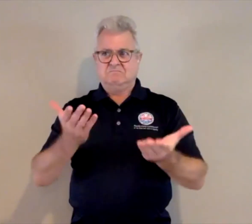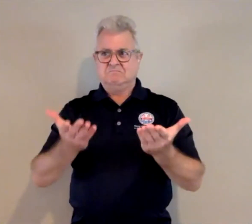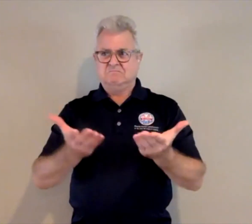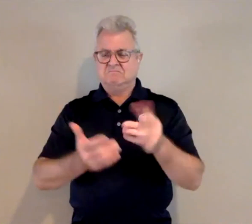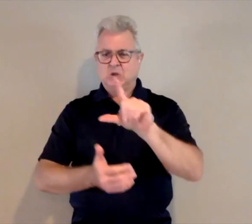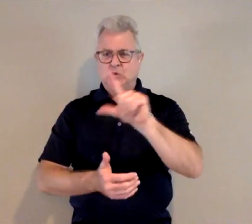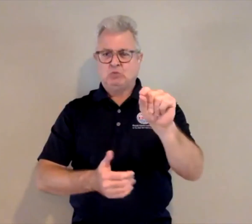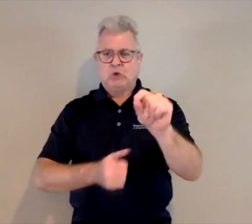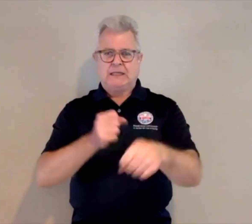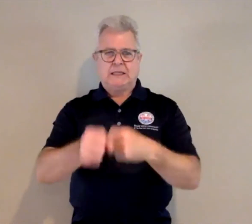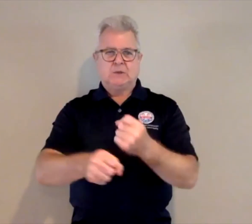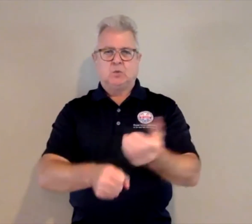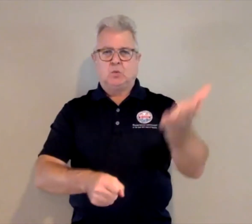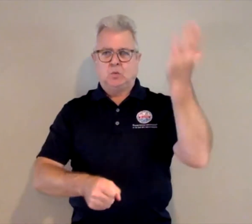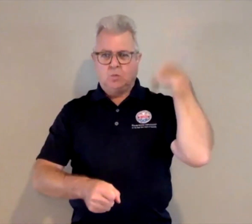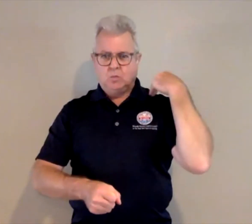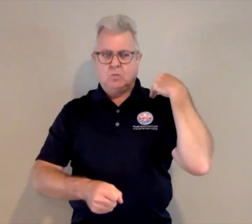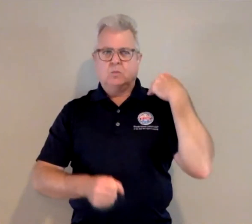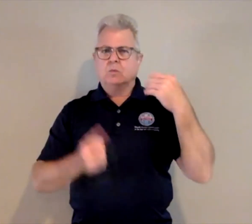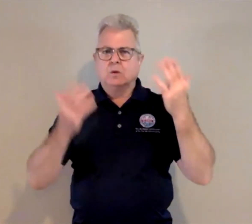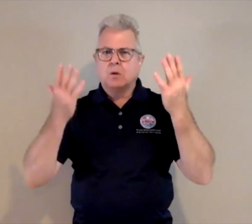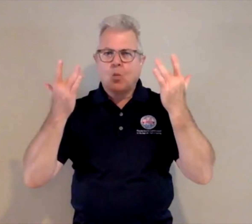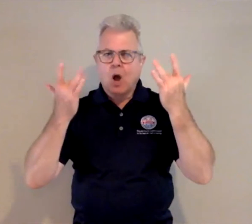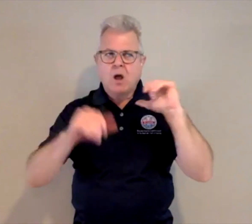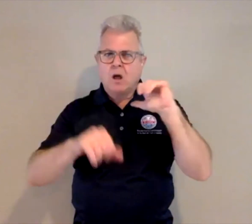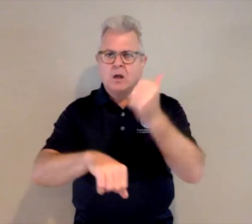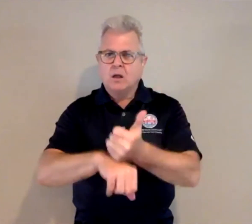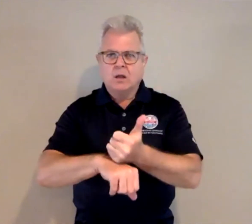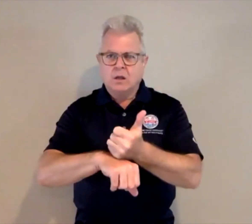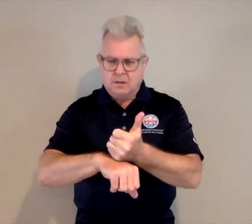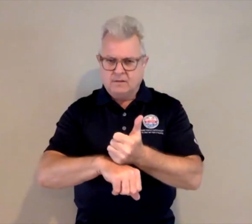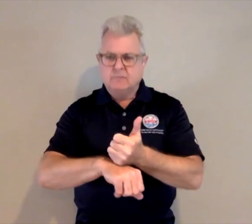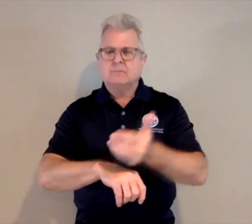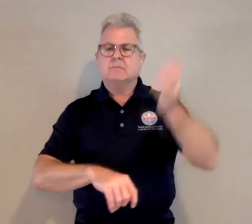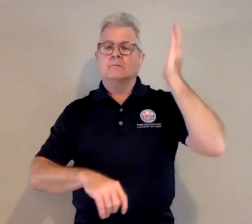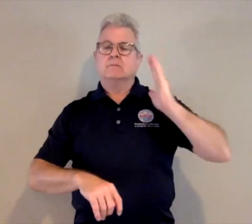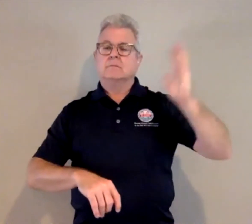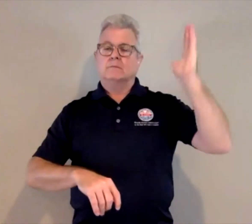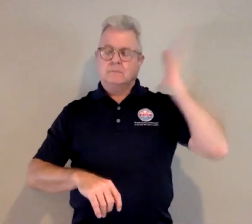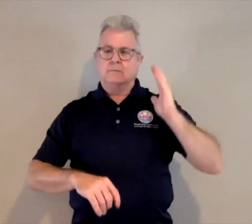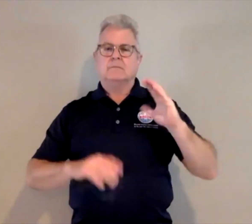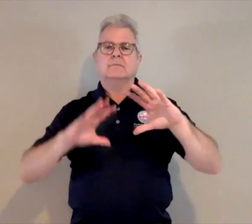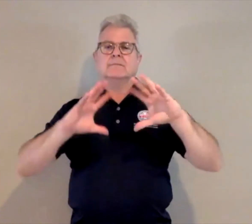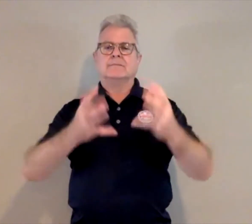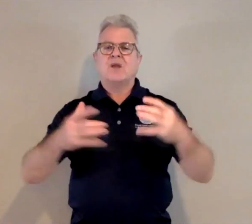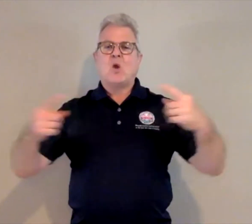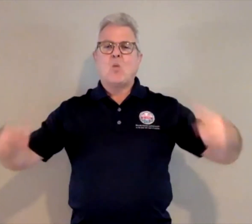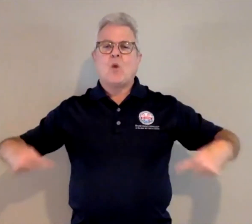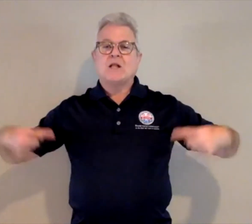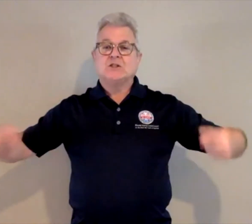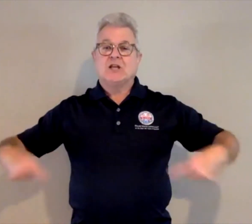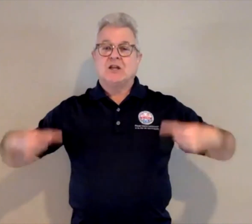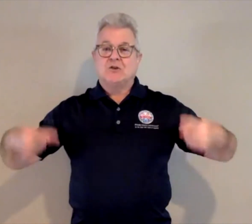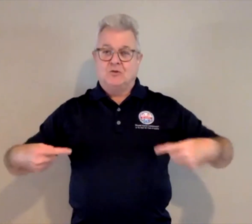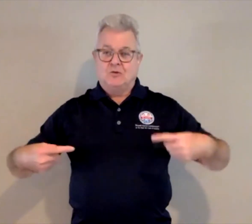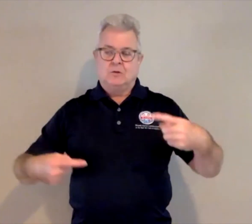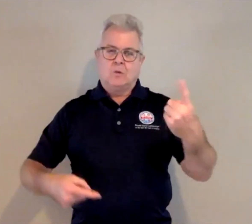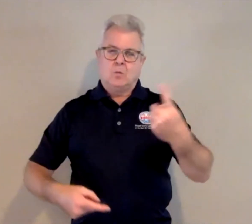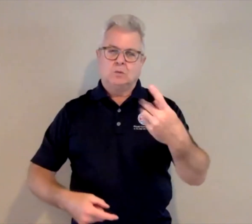This was set up maybe 20 years ago, and it was set up because in the past